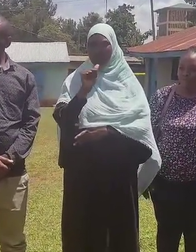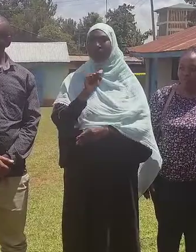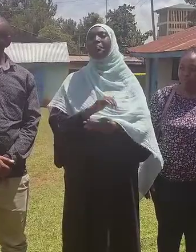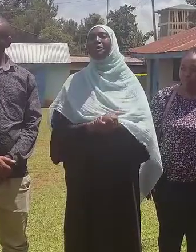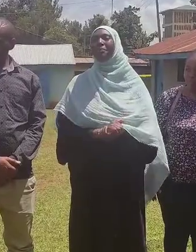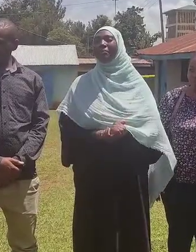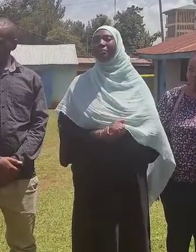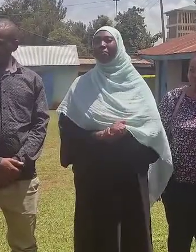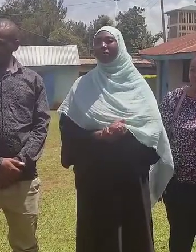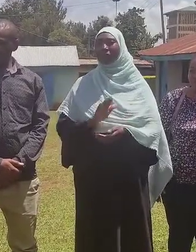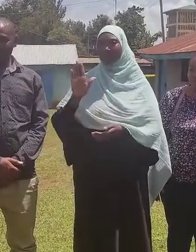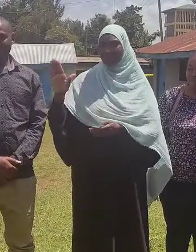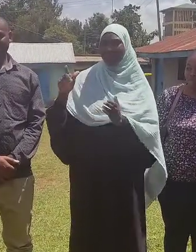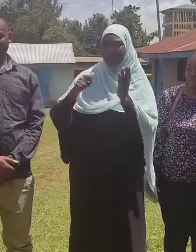My name is Aizizia.